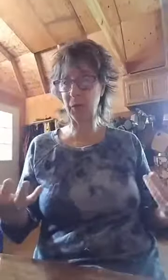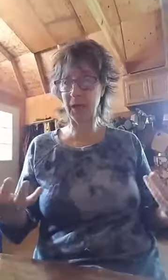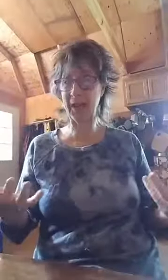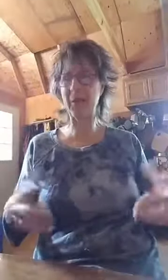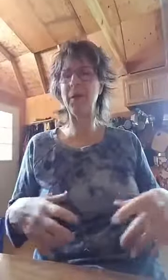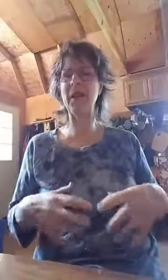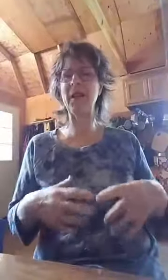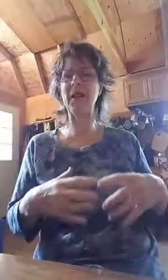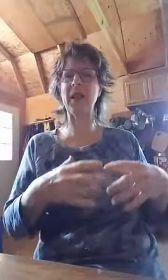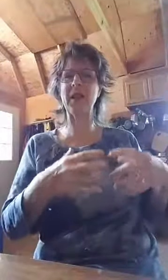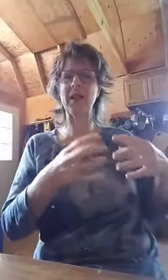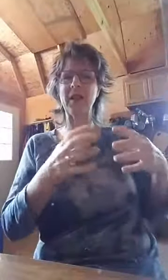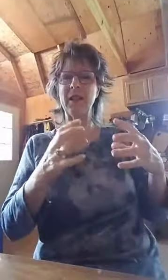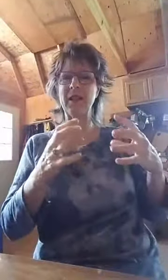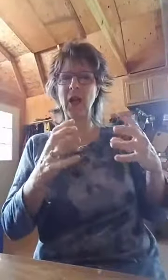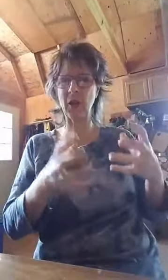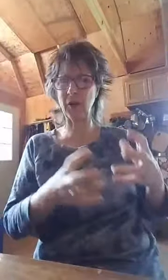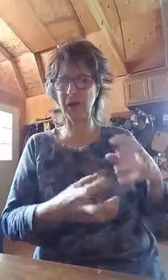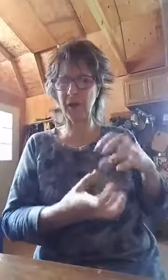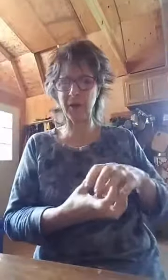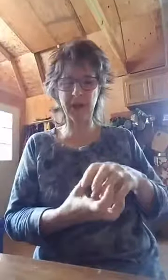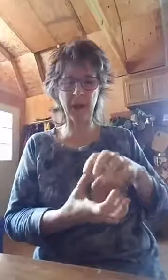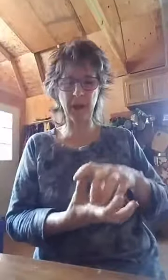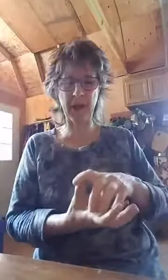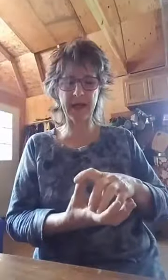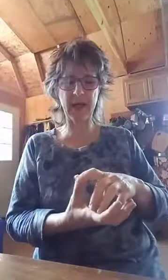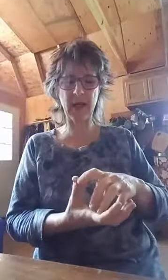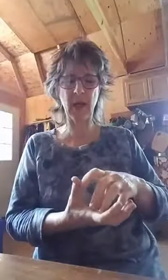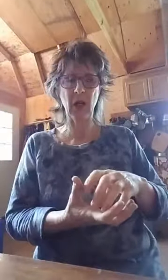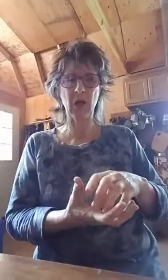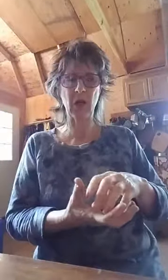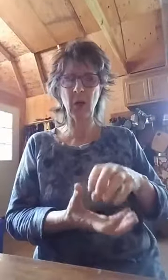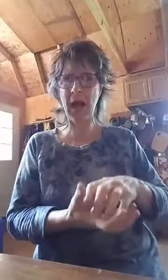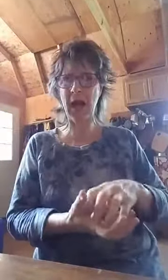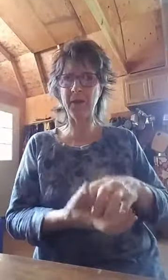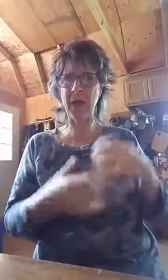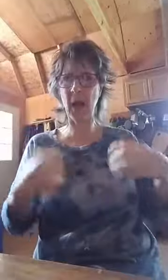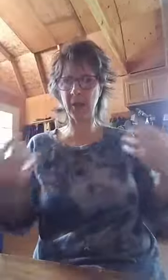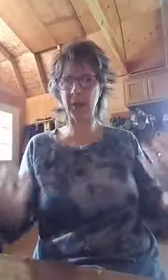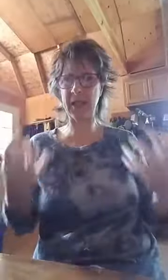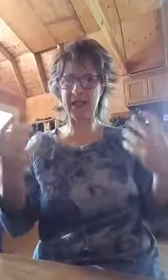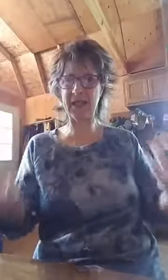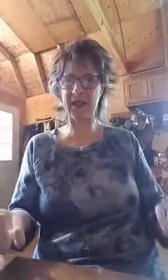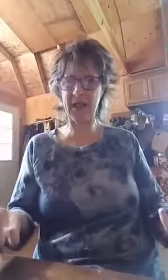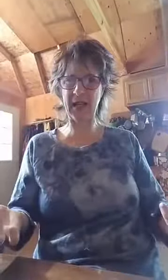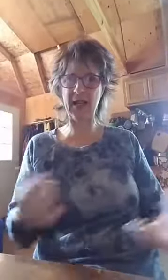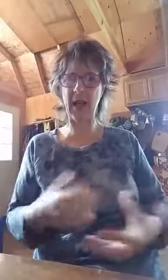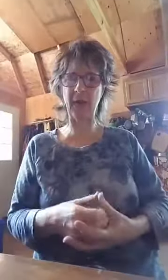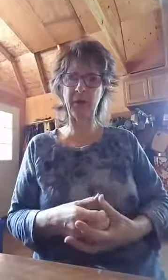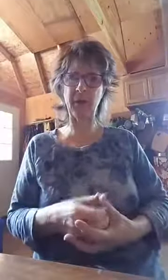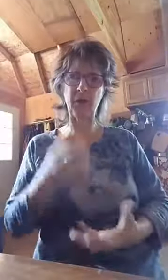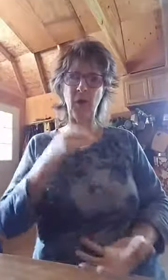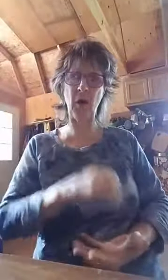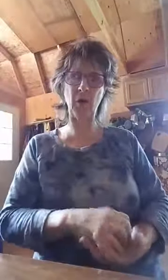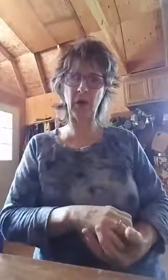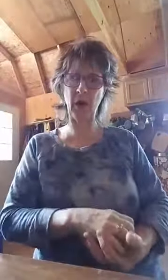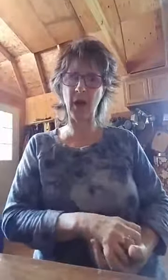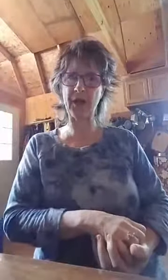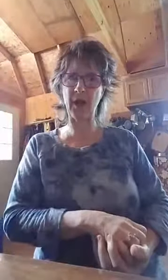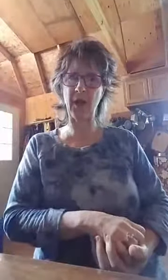brain. Everything that God created our physical body to have, they operated in that. And then after the fall, we lost all